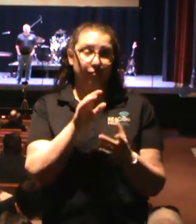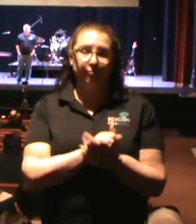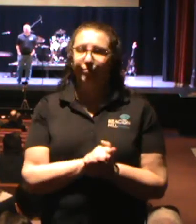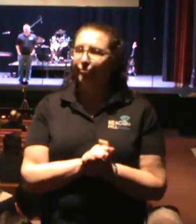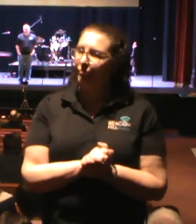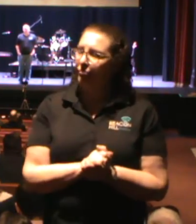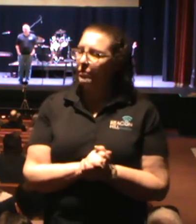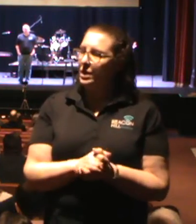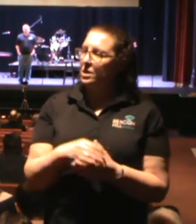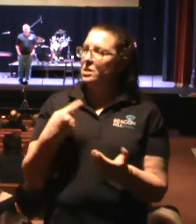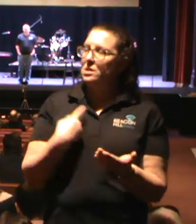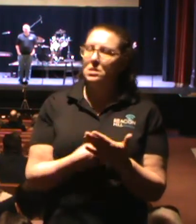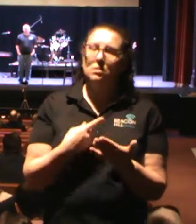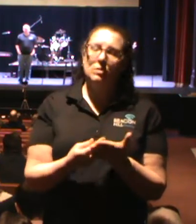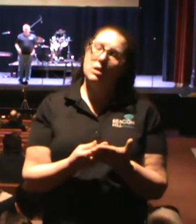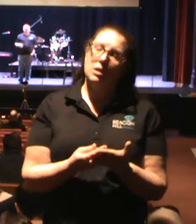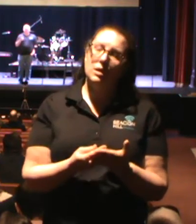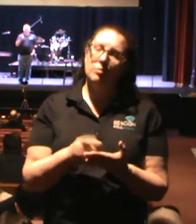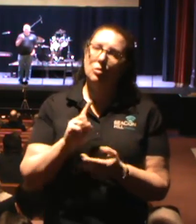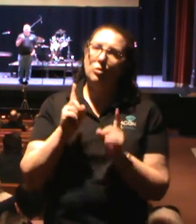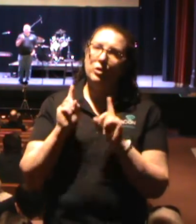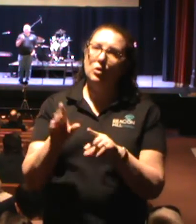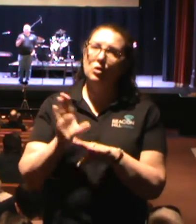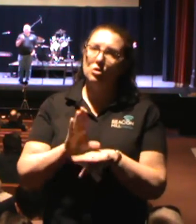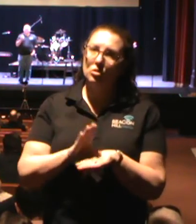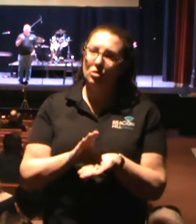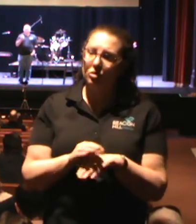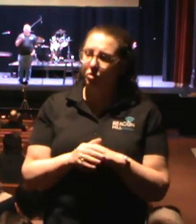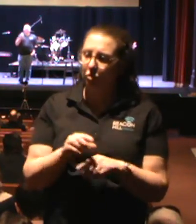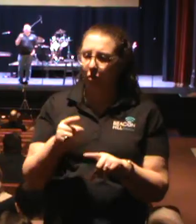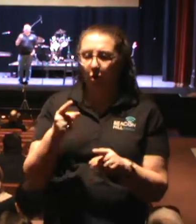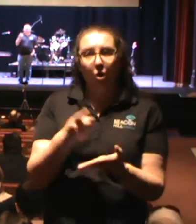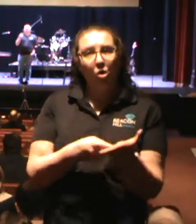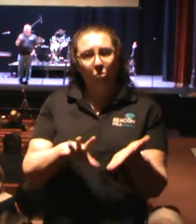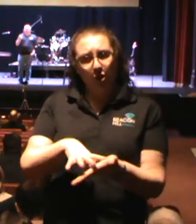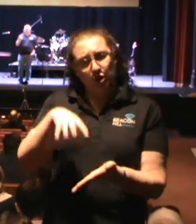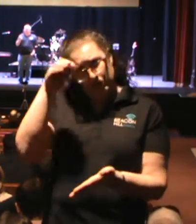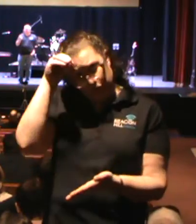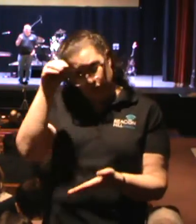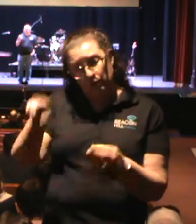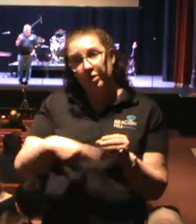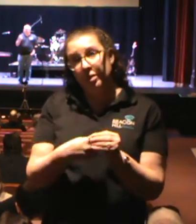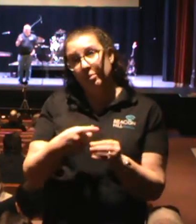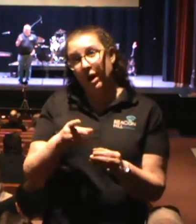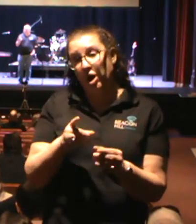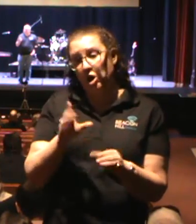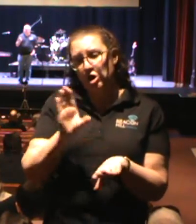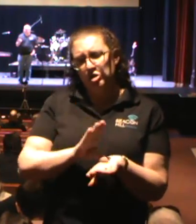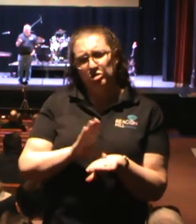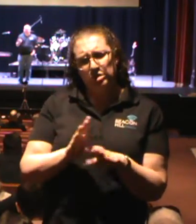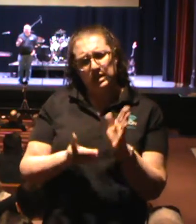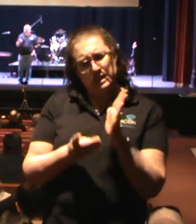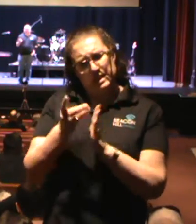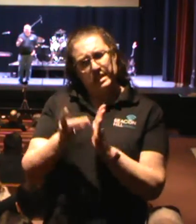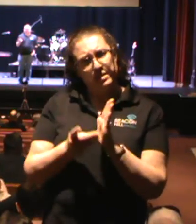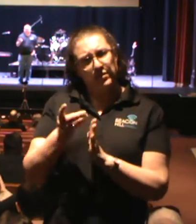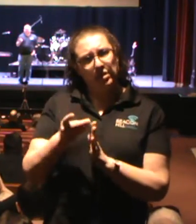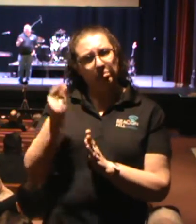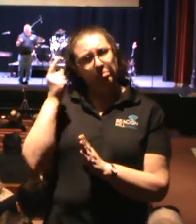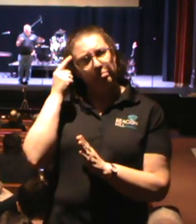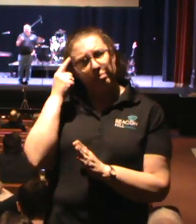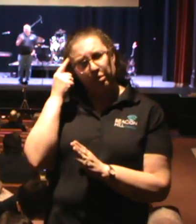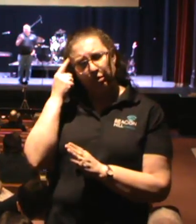what you've been told about church kind of develop your thought process of what church is supposed to be like?